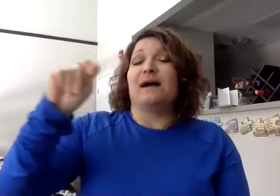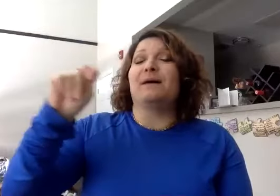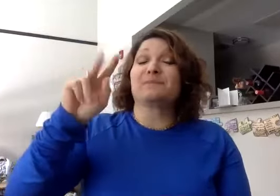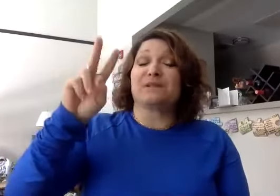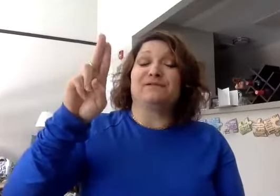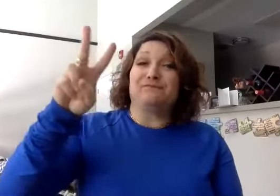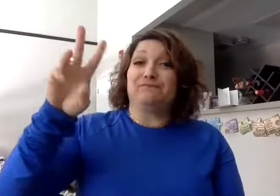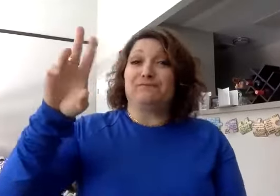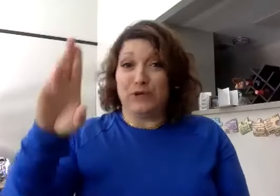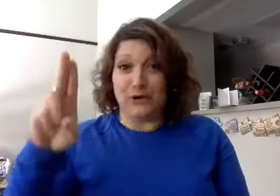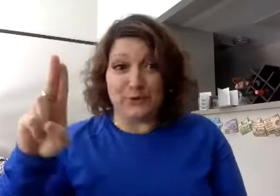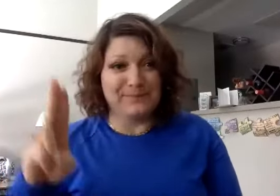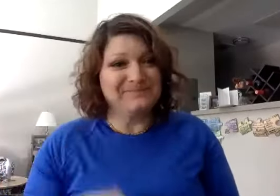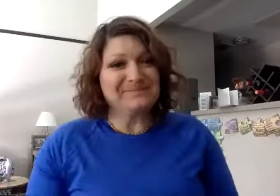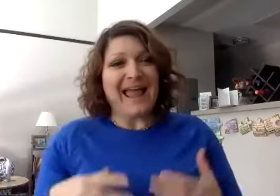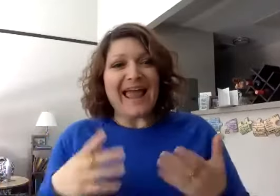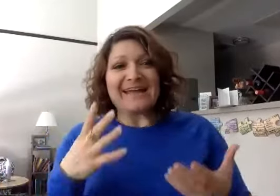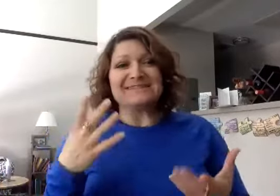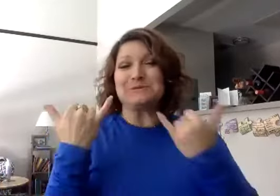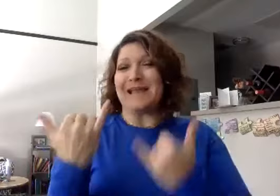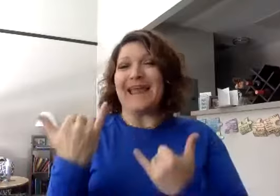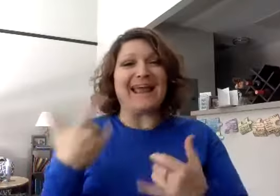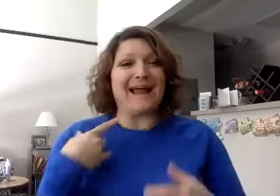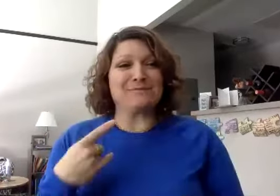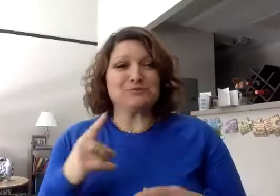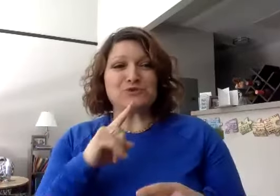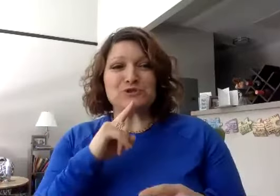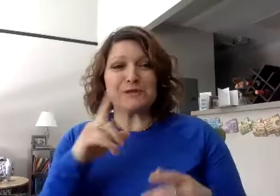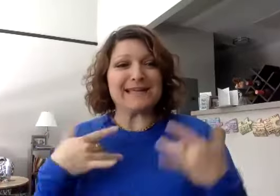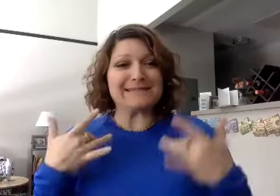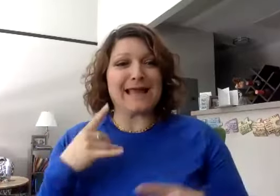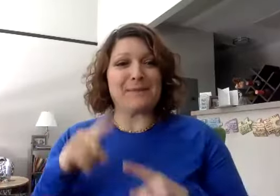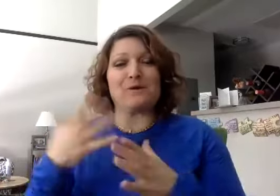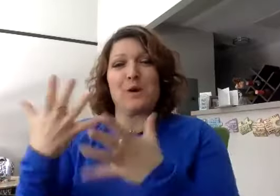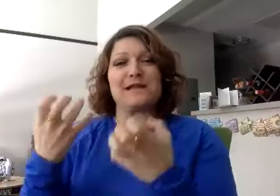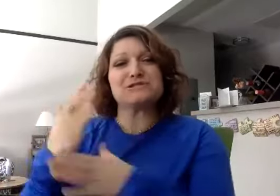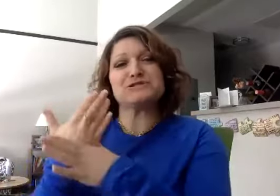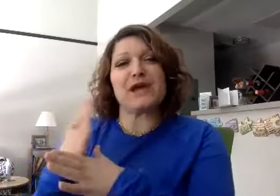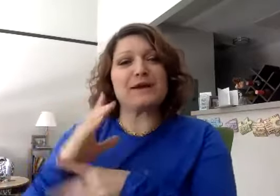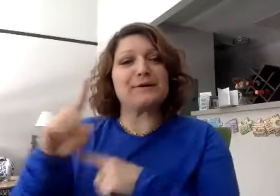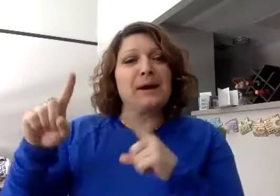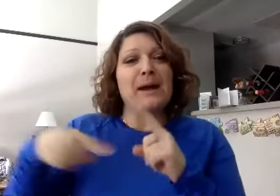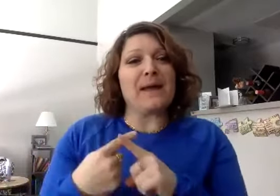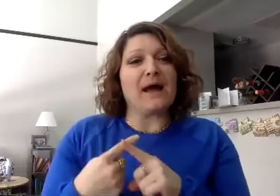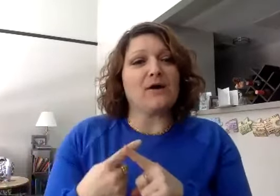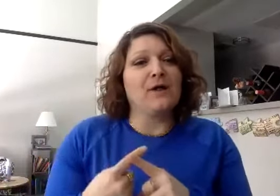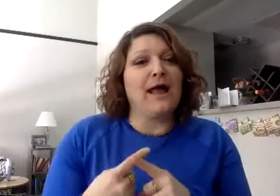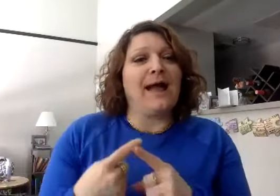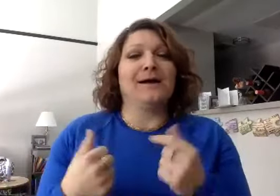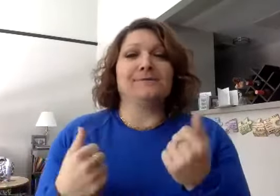VIEW. And today, I'm really excited about what I wanted to share about, you